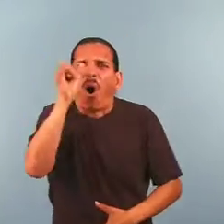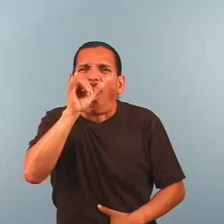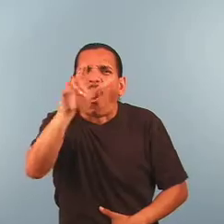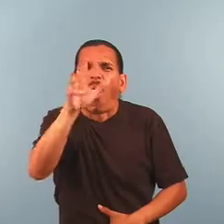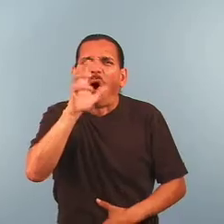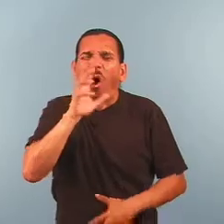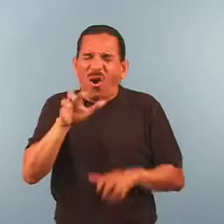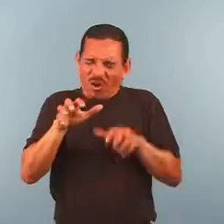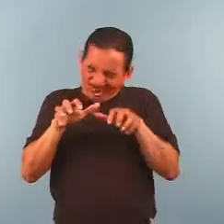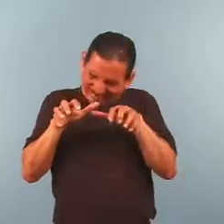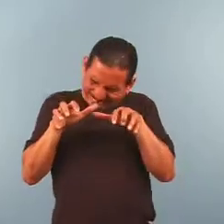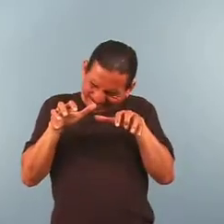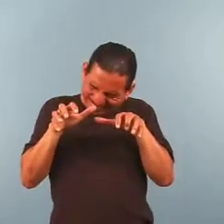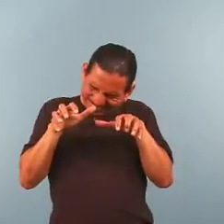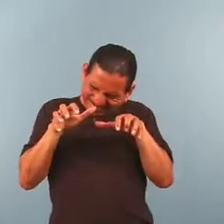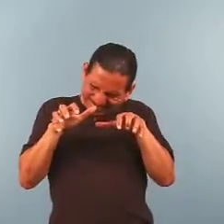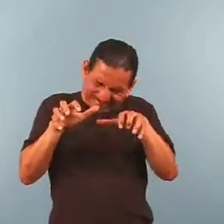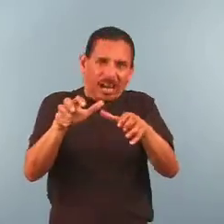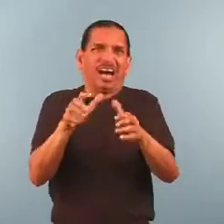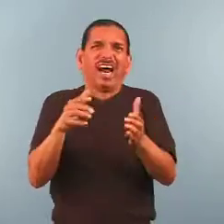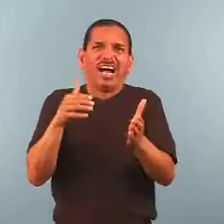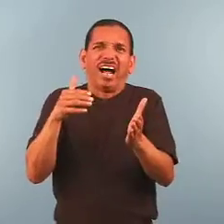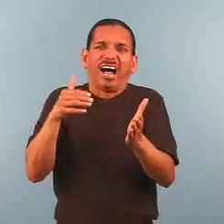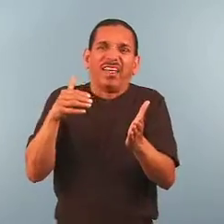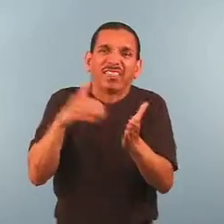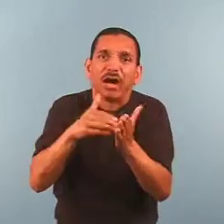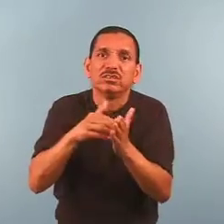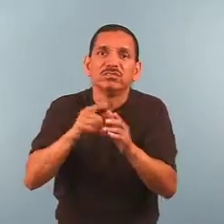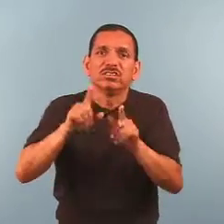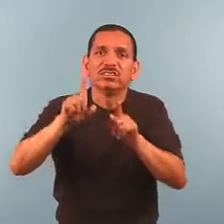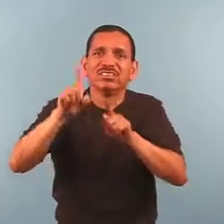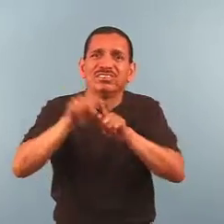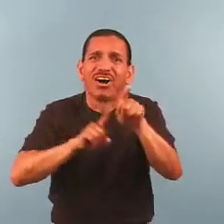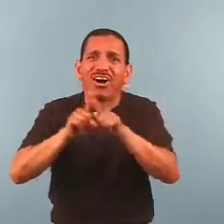come from the added light of thousands of stars